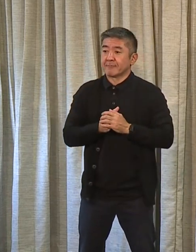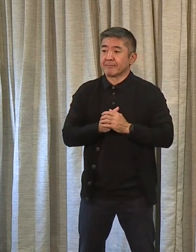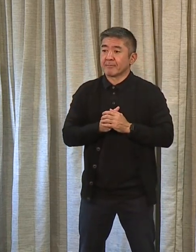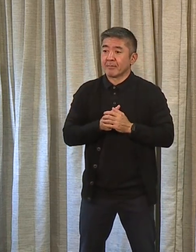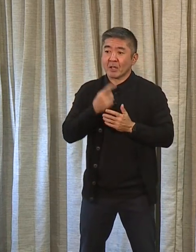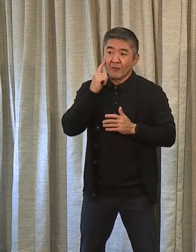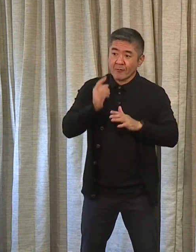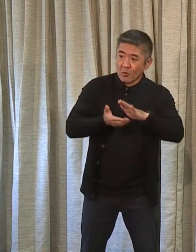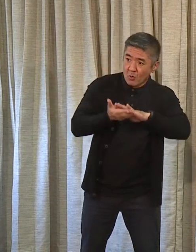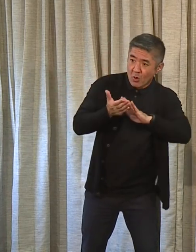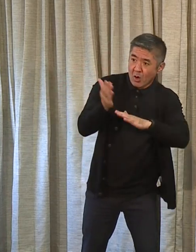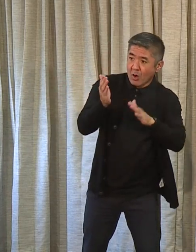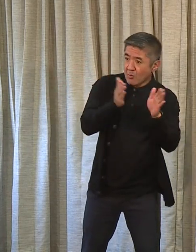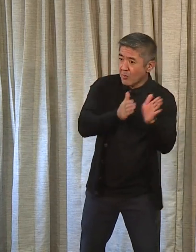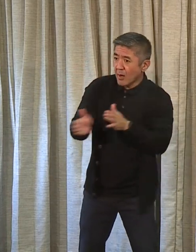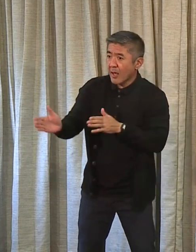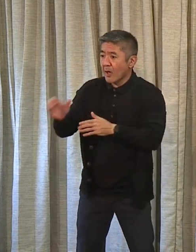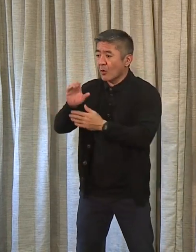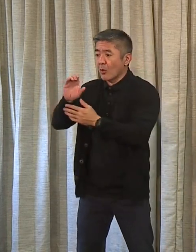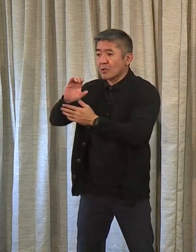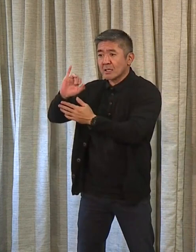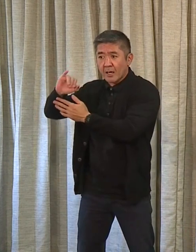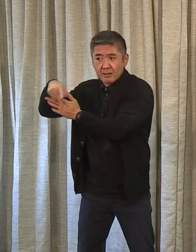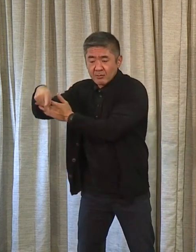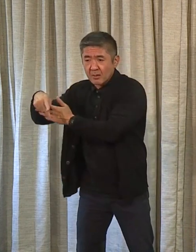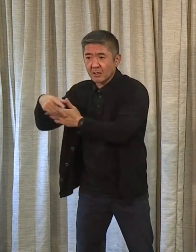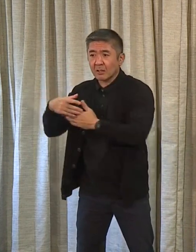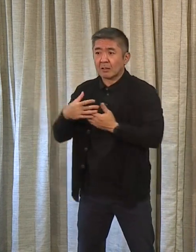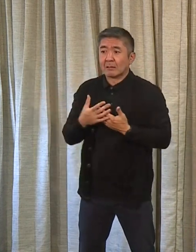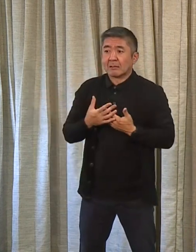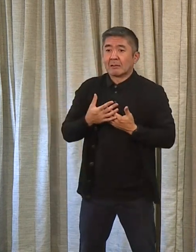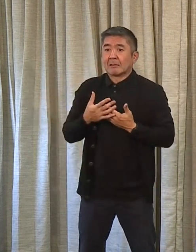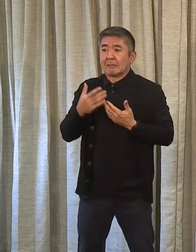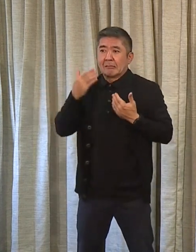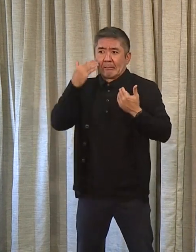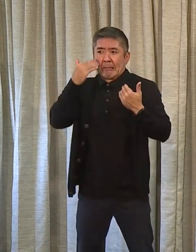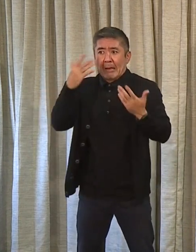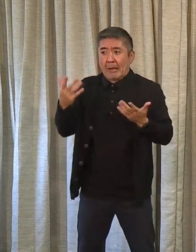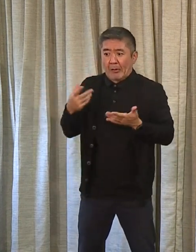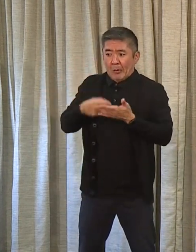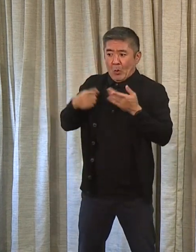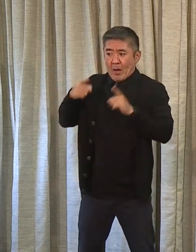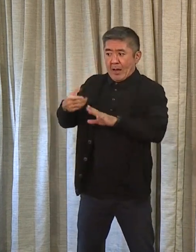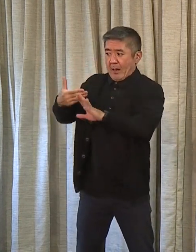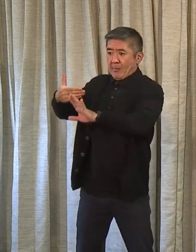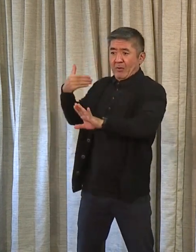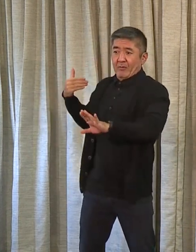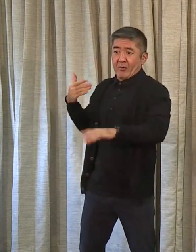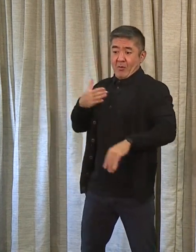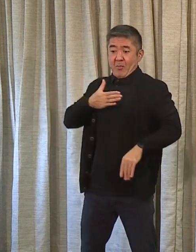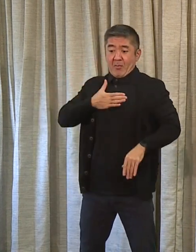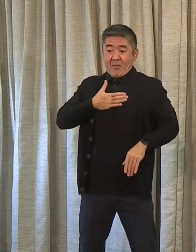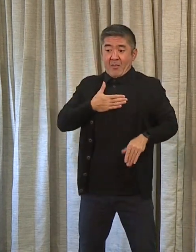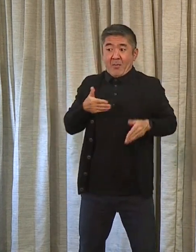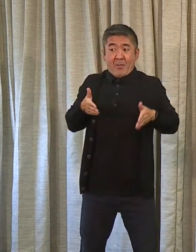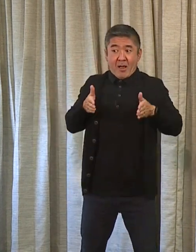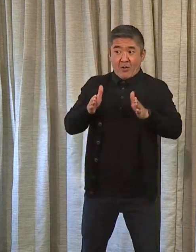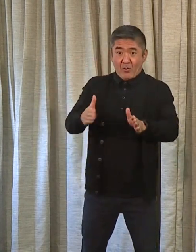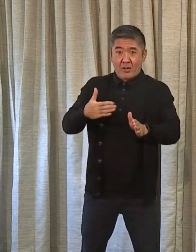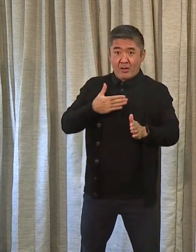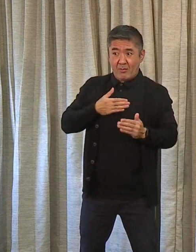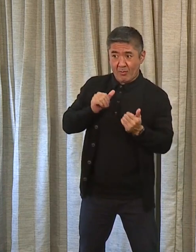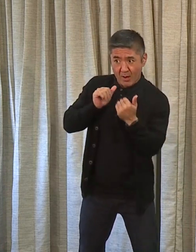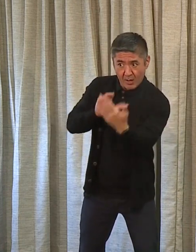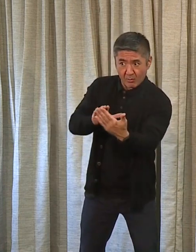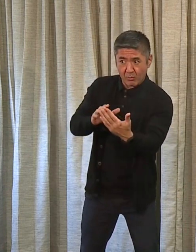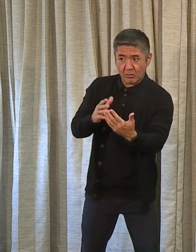operating plan, on our capital improvement plan. I don't know what's gone on in the past, to be very honest with you, but my way of doing things is I wanted you